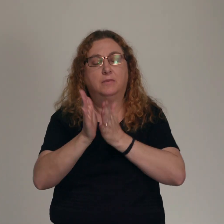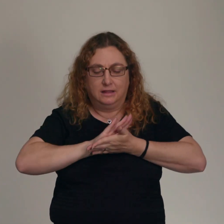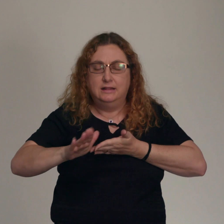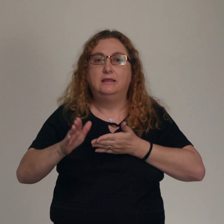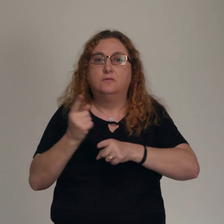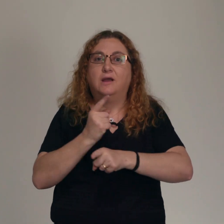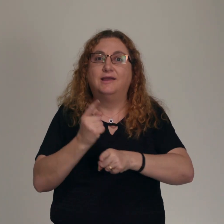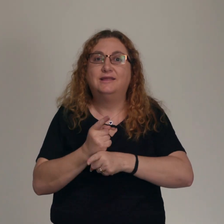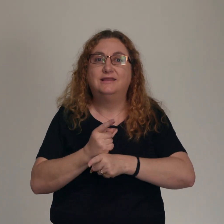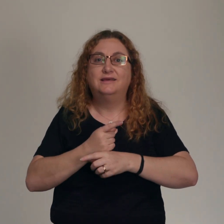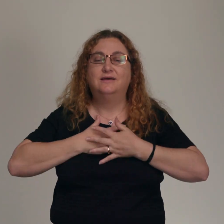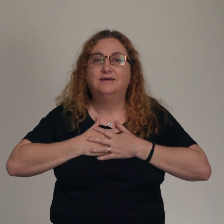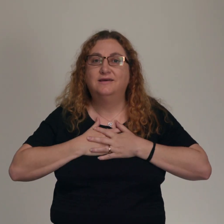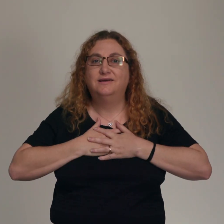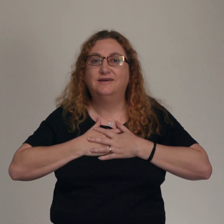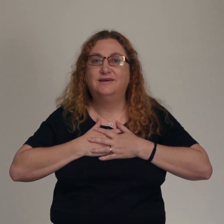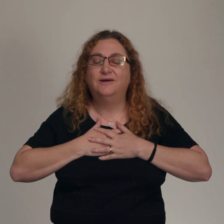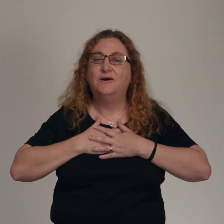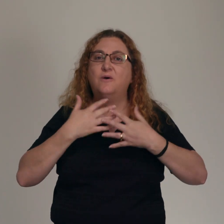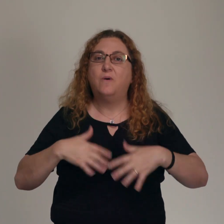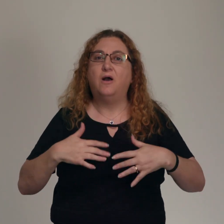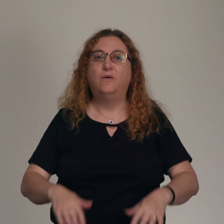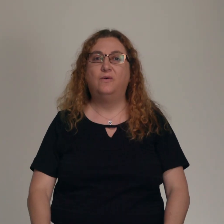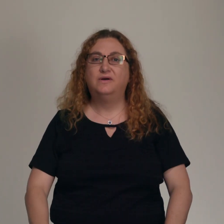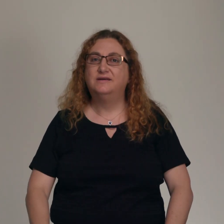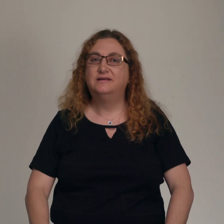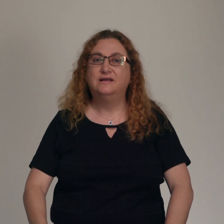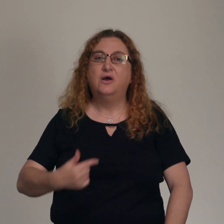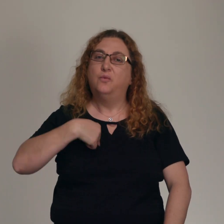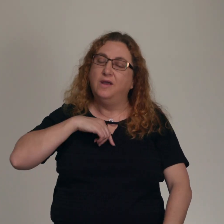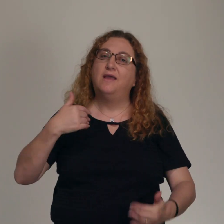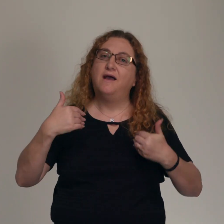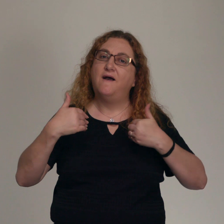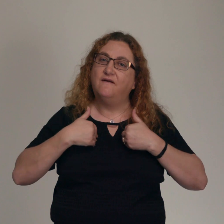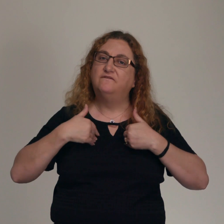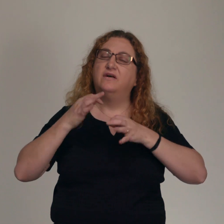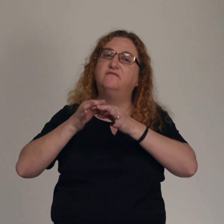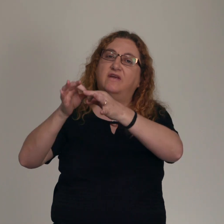have a righteousness that surpasses the Pharisees through our faith in Christ.